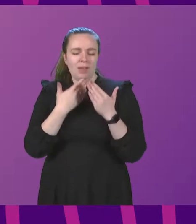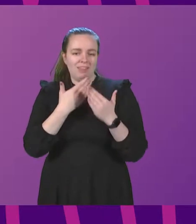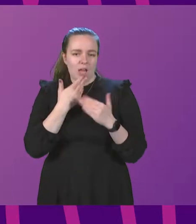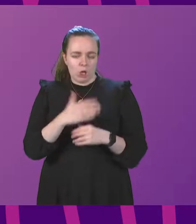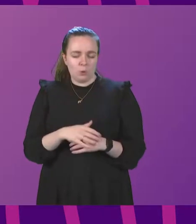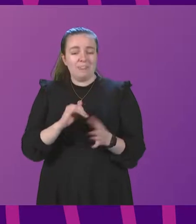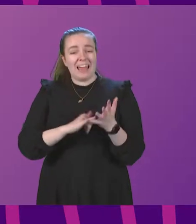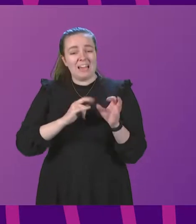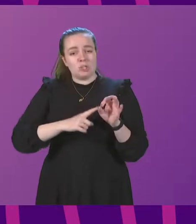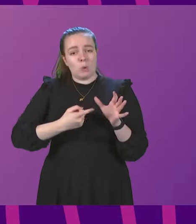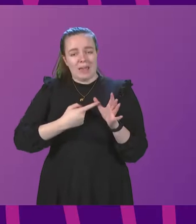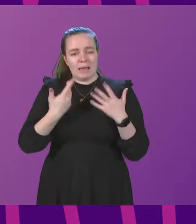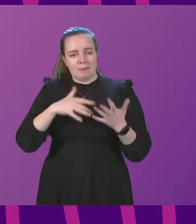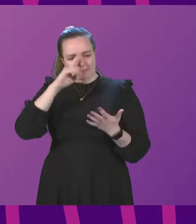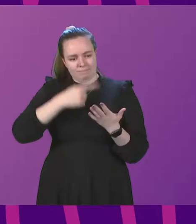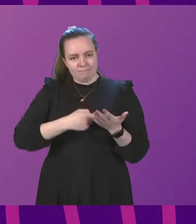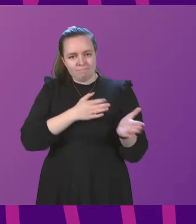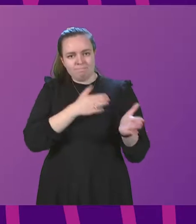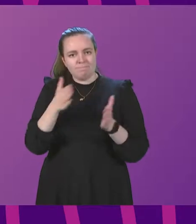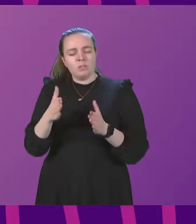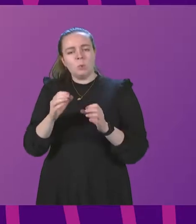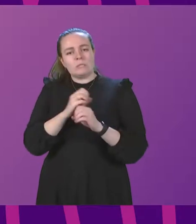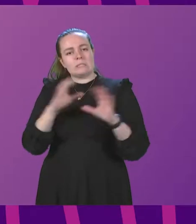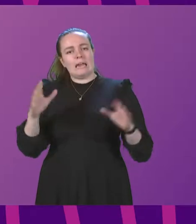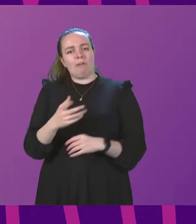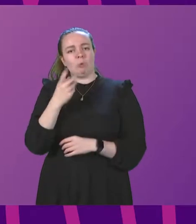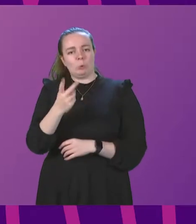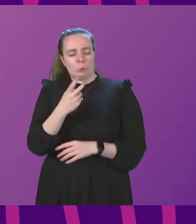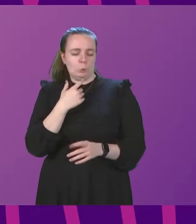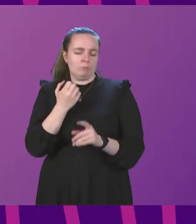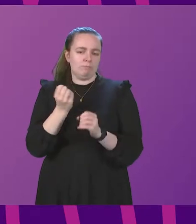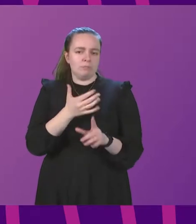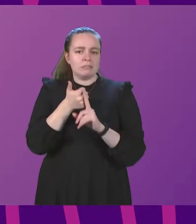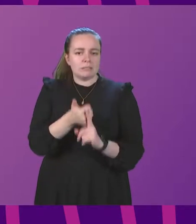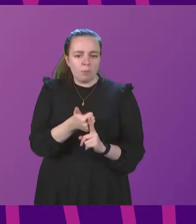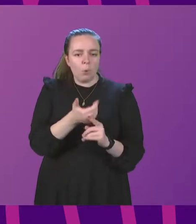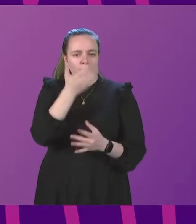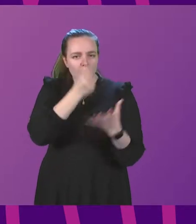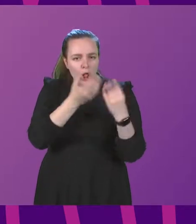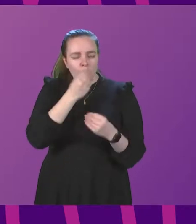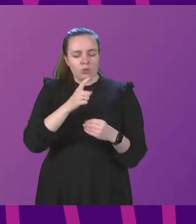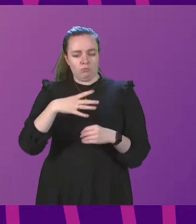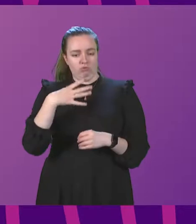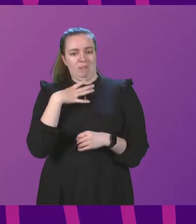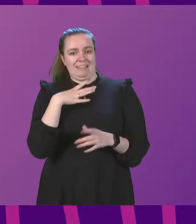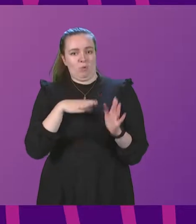The SQA has taken the decision to move to Scenario 2, providing support to learners to aid them with the preparation for exams, with full